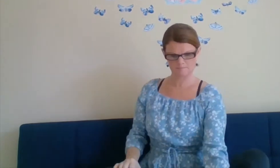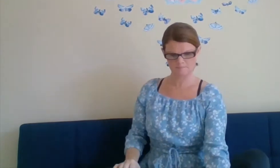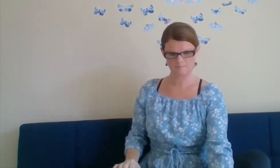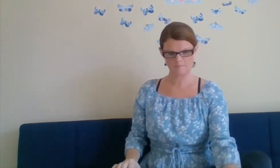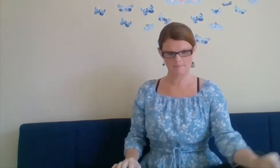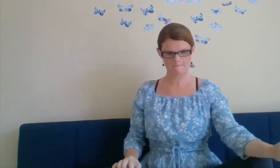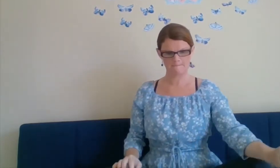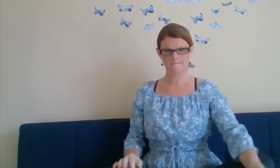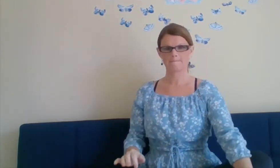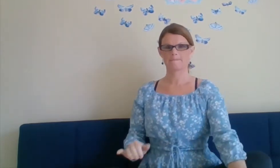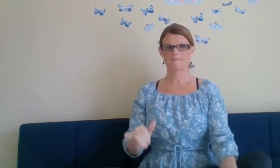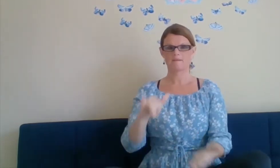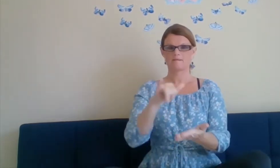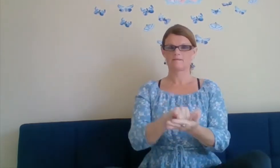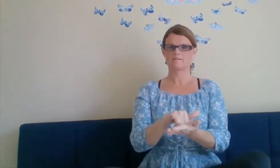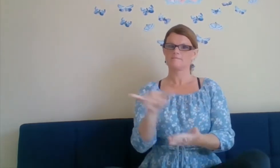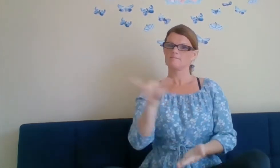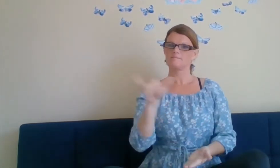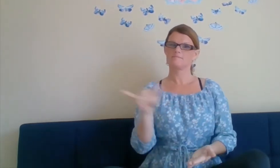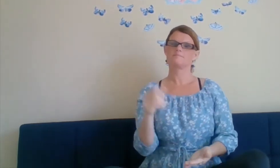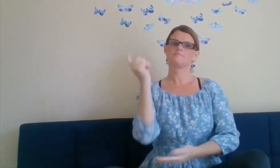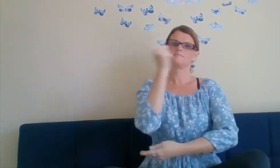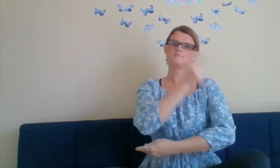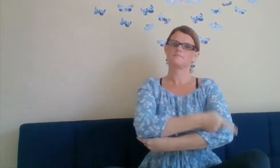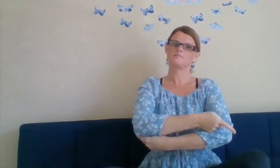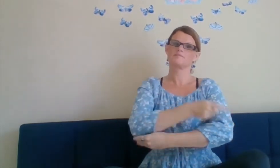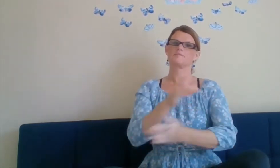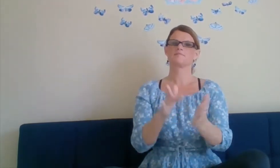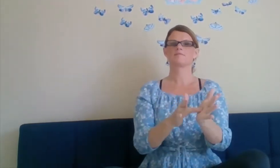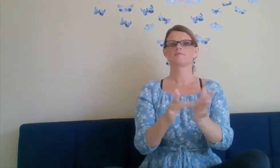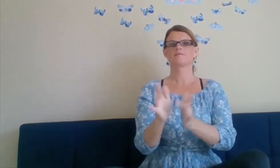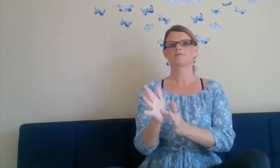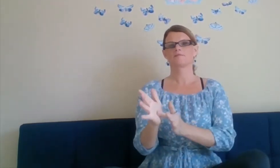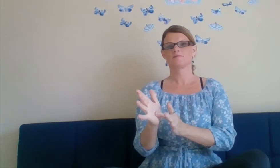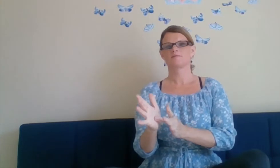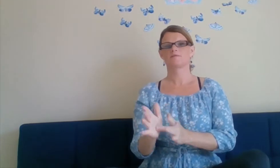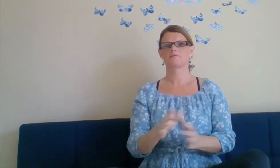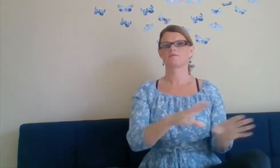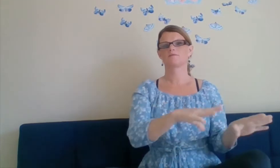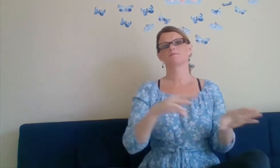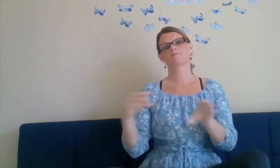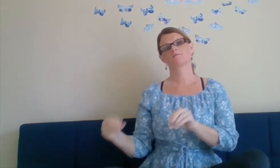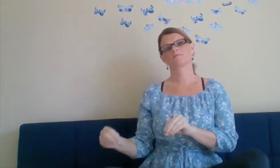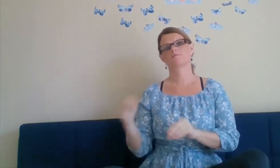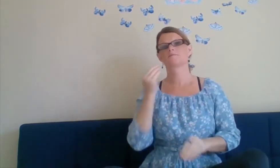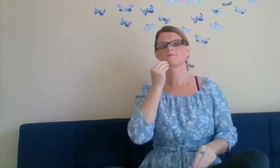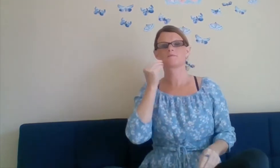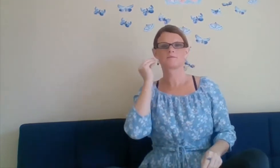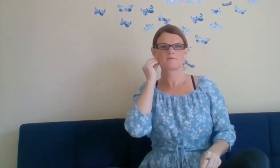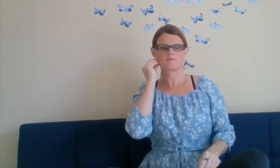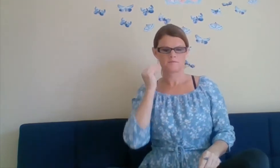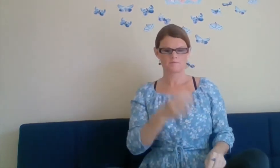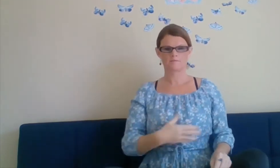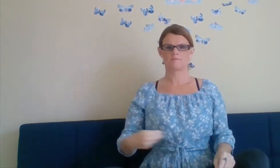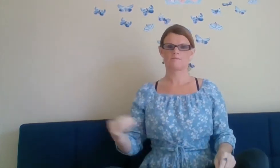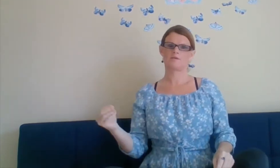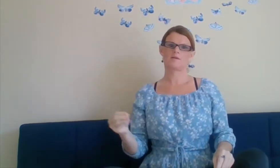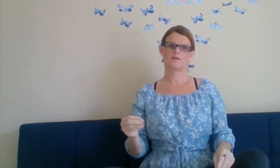That same day Jesus left home and